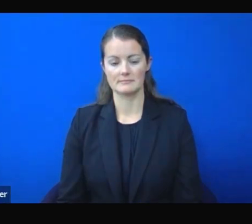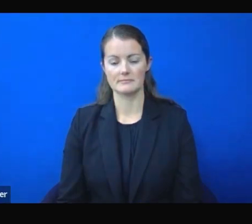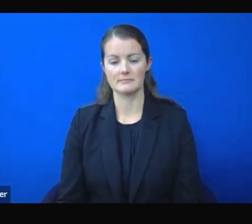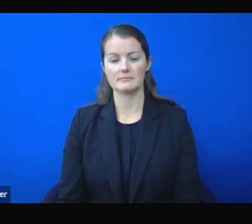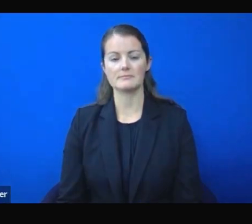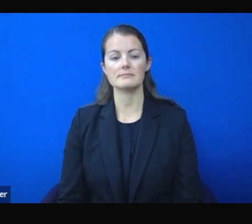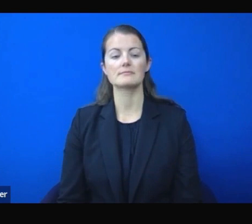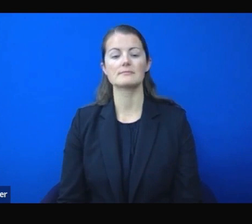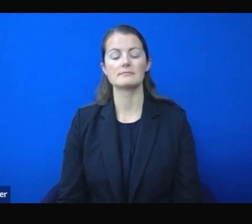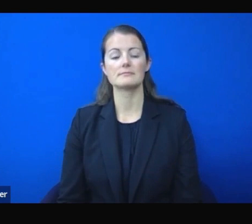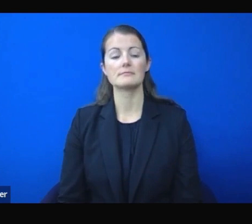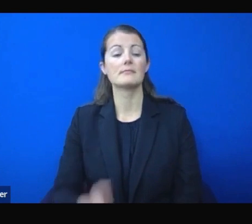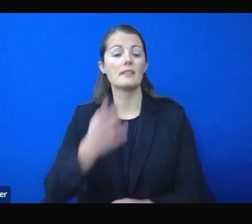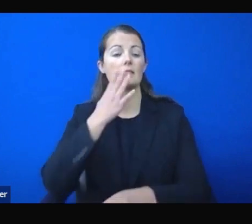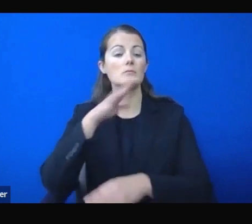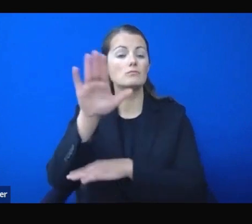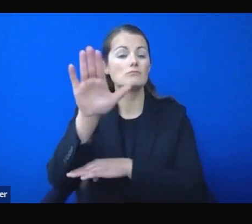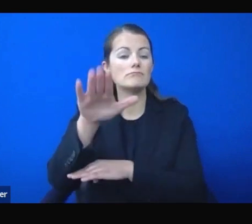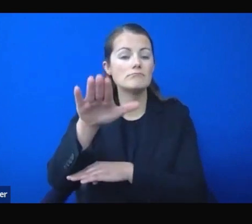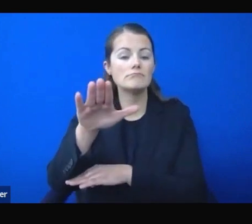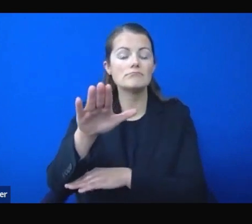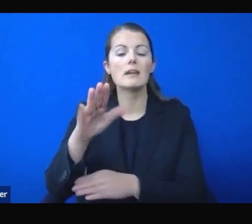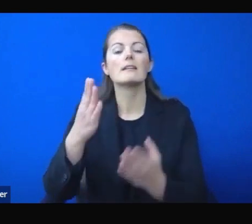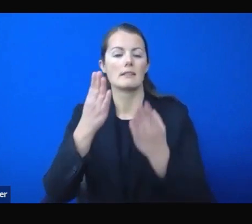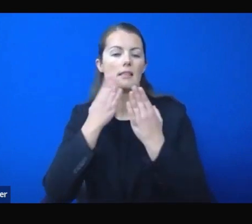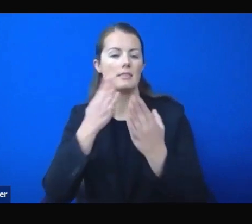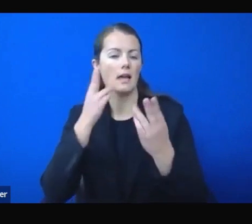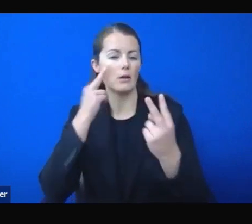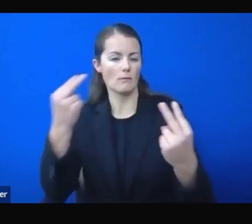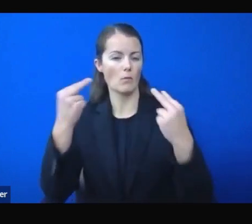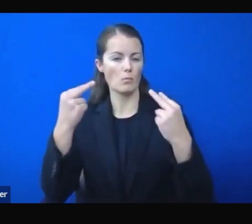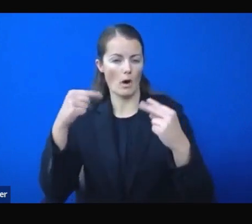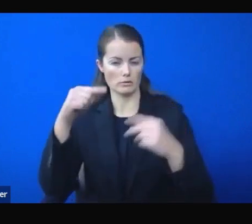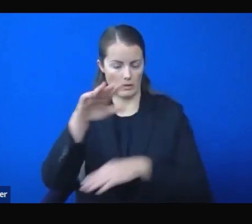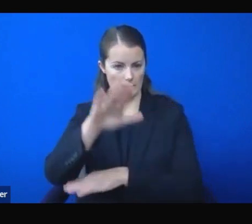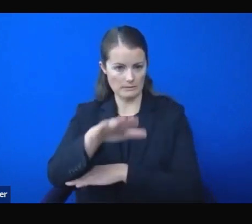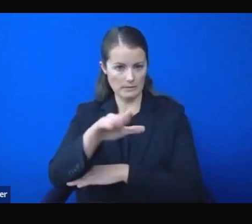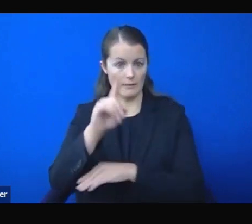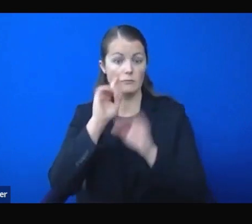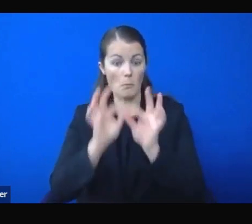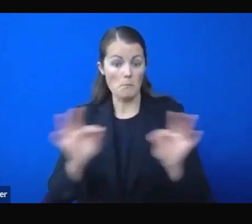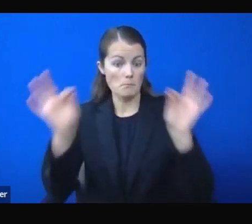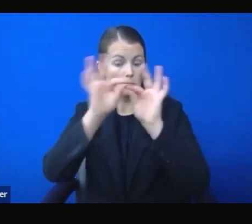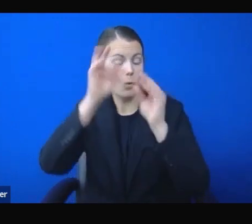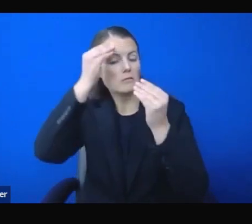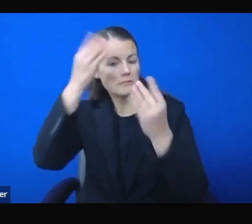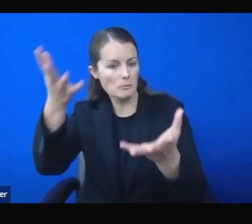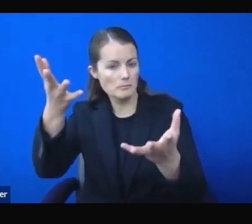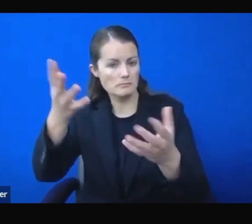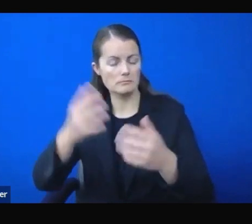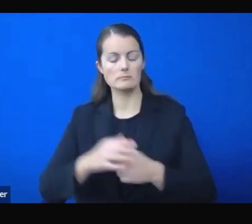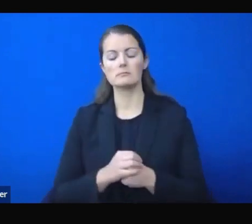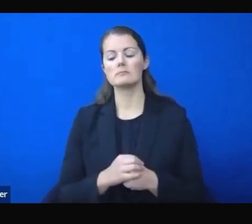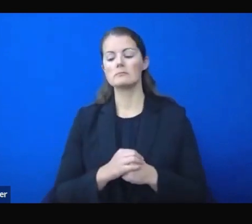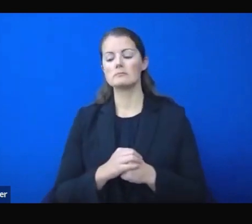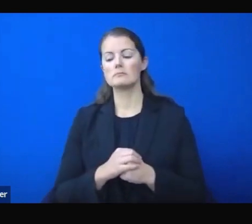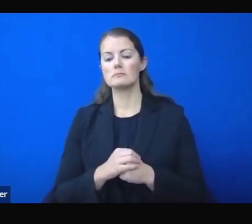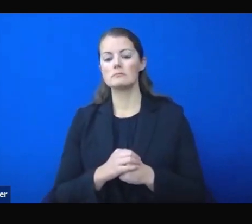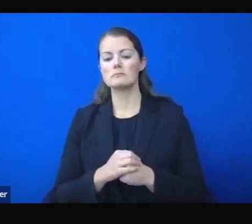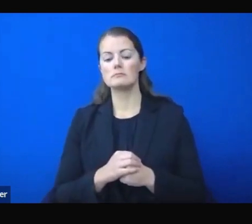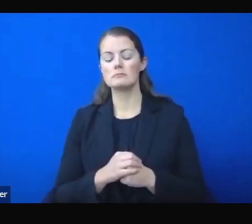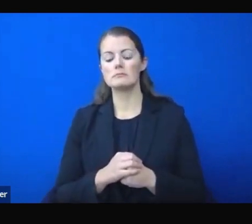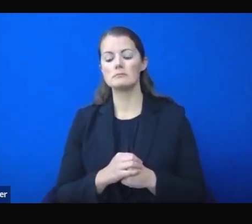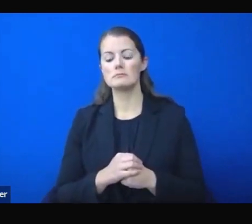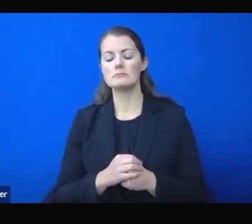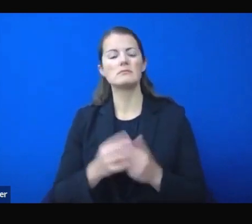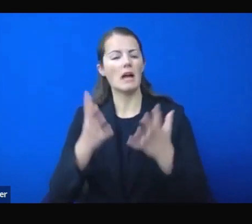Good afternoon. Thank you for being here with me this afternoon for this important update. I want to note up front that my remarks today